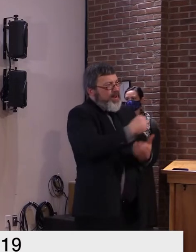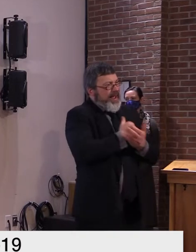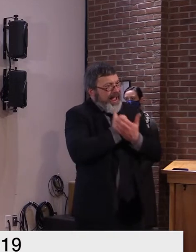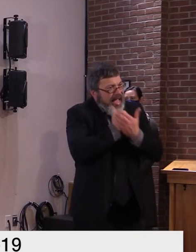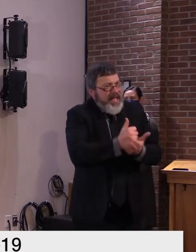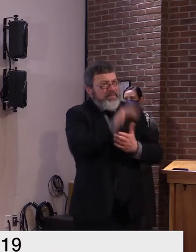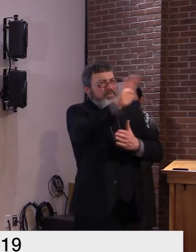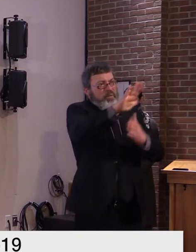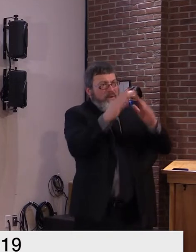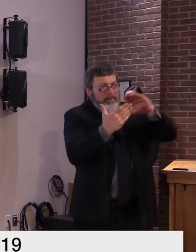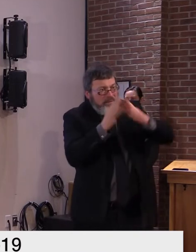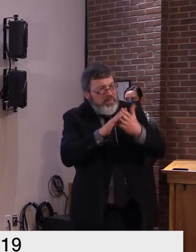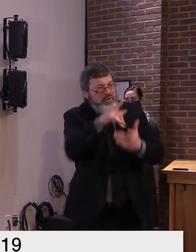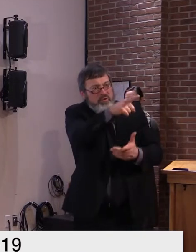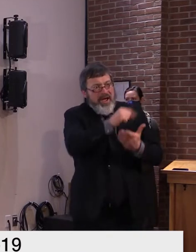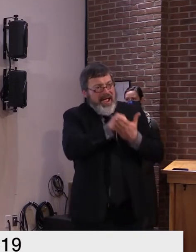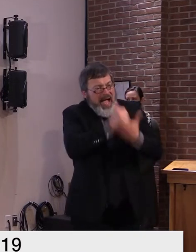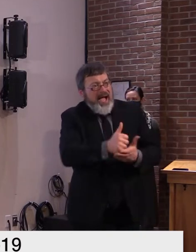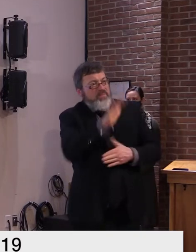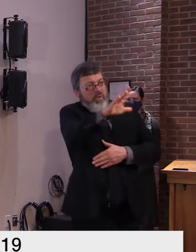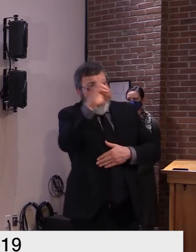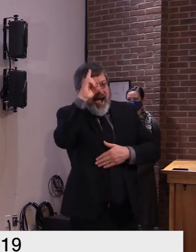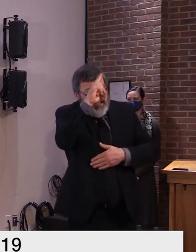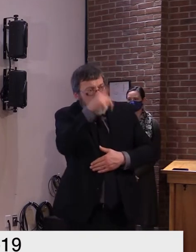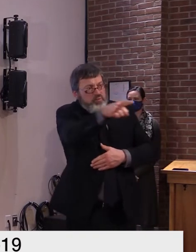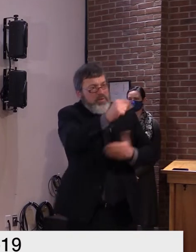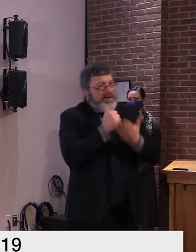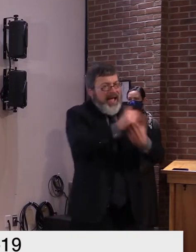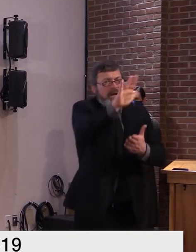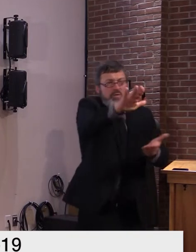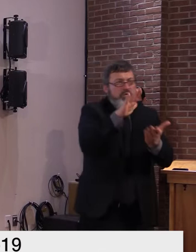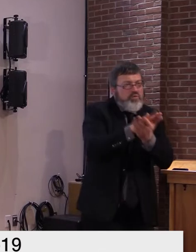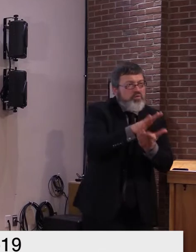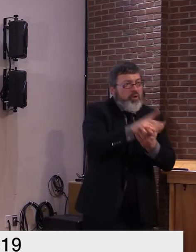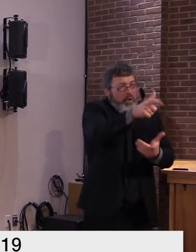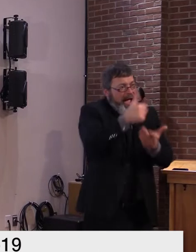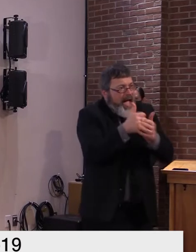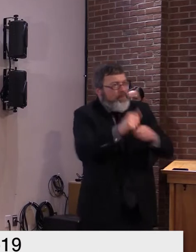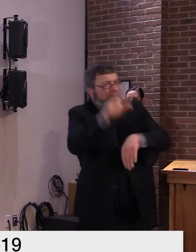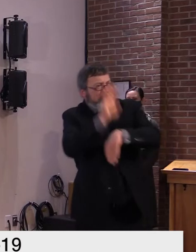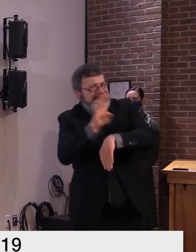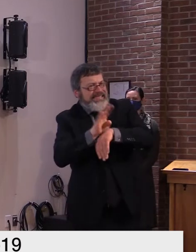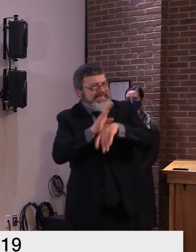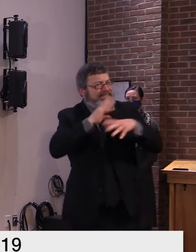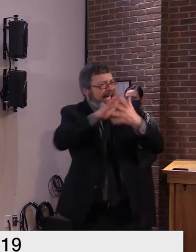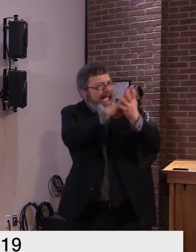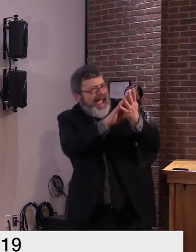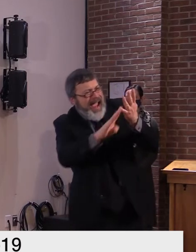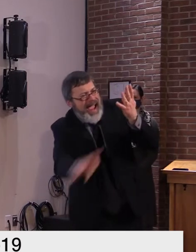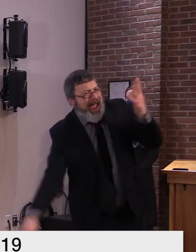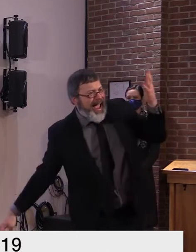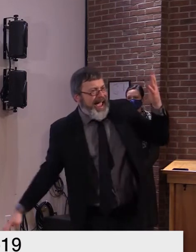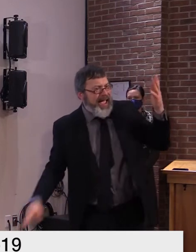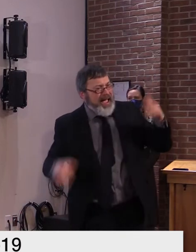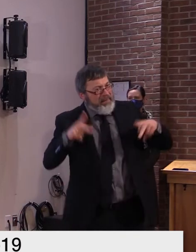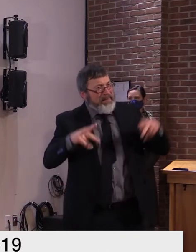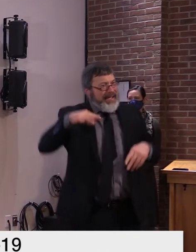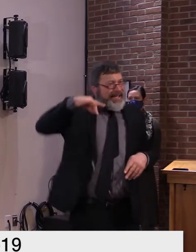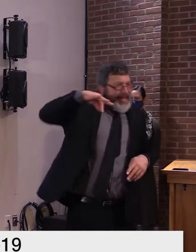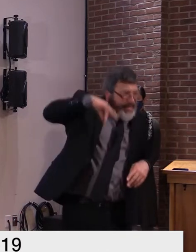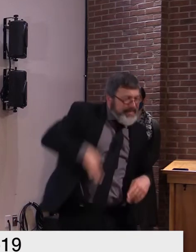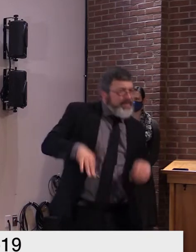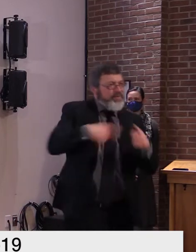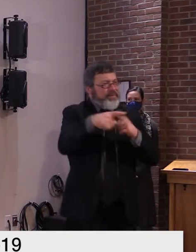for many many months but i think it's important for all vermonters to hear them one by one and understand